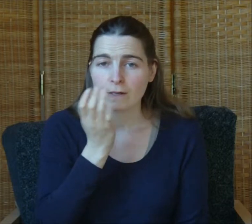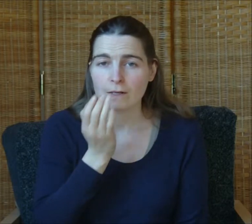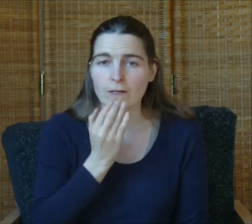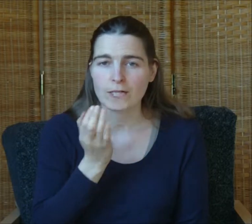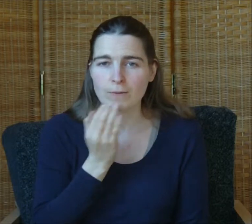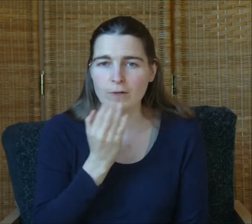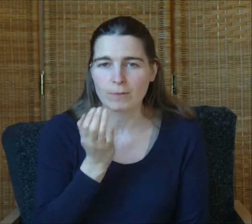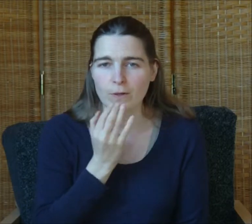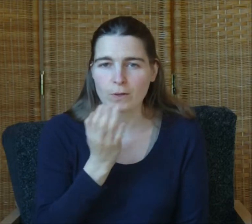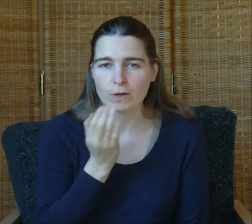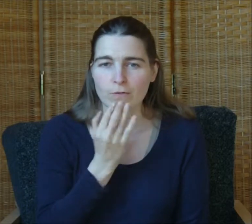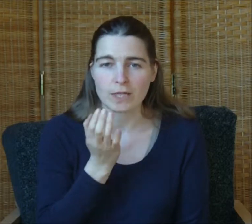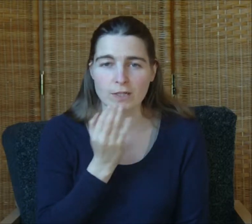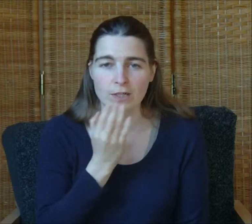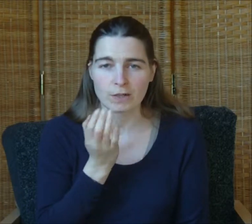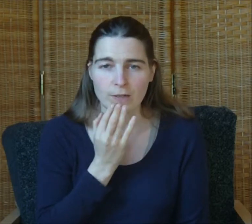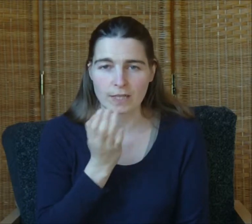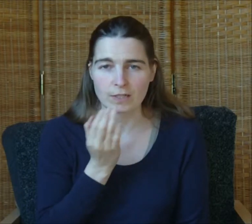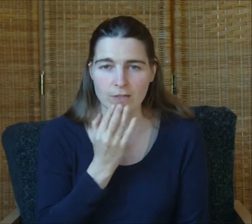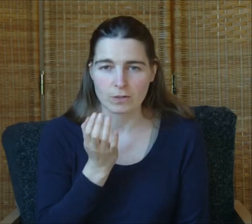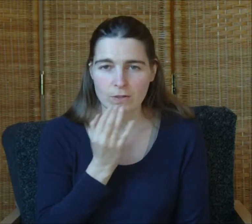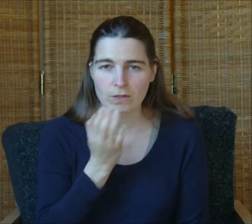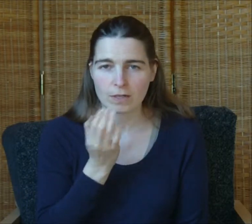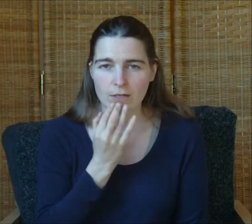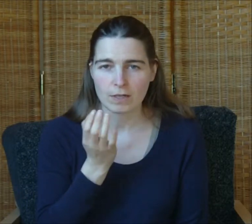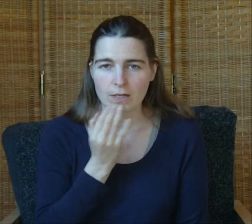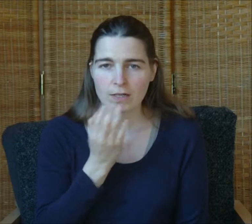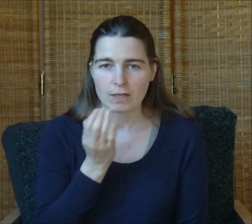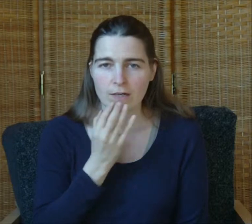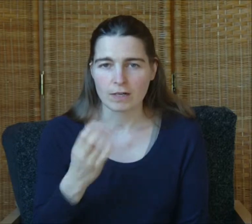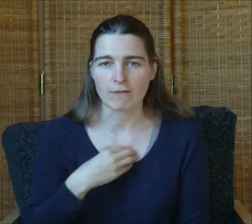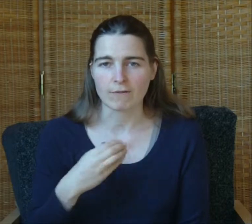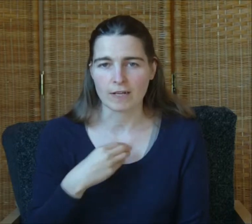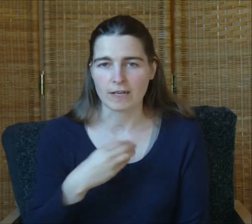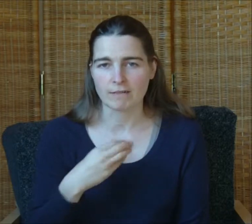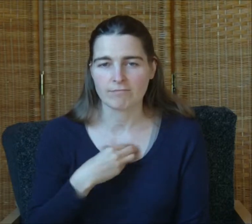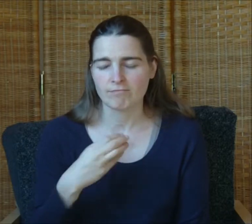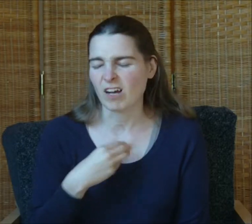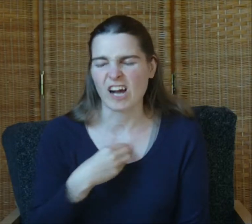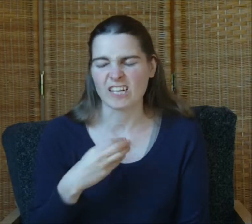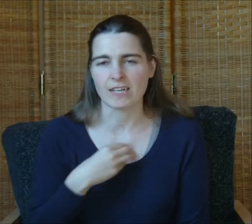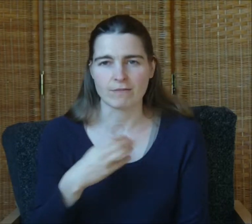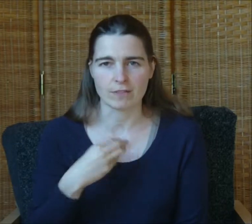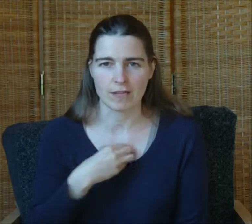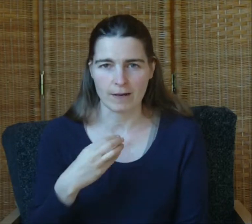Looking at people who are really good at what they do. I'm feeling I can never do that.